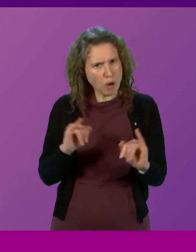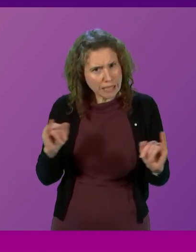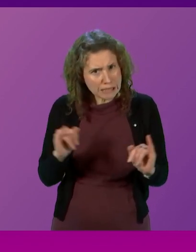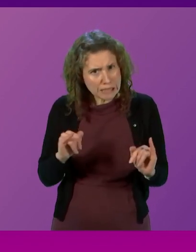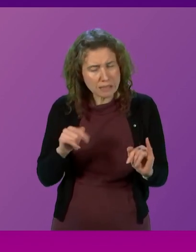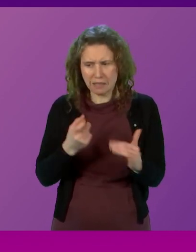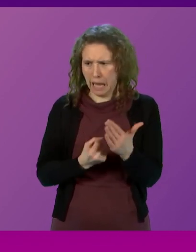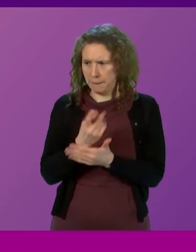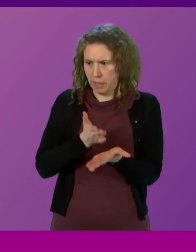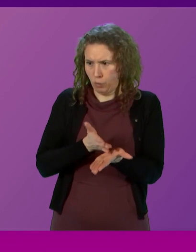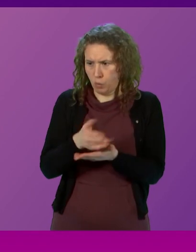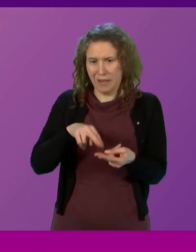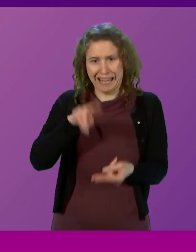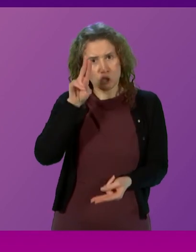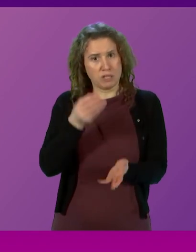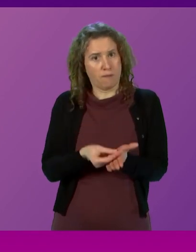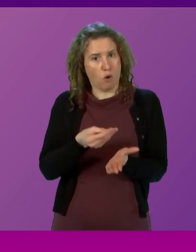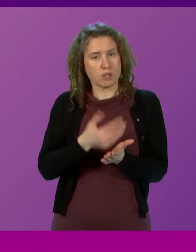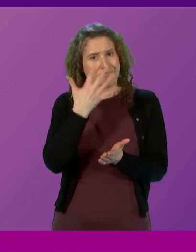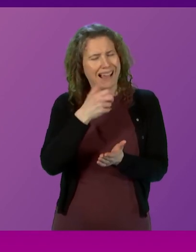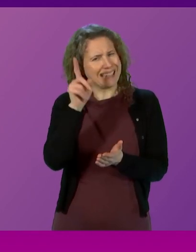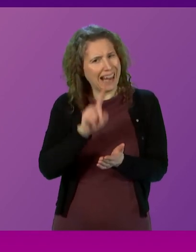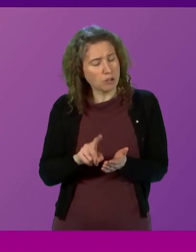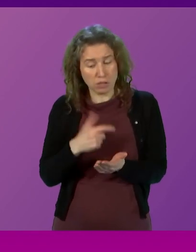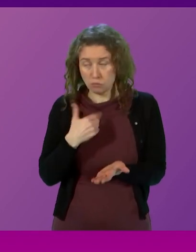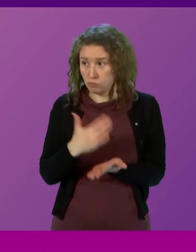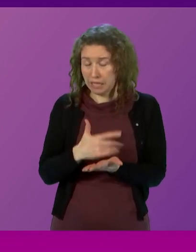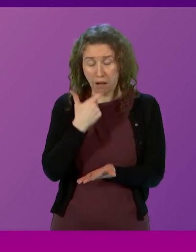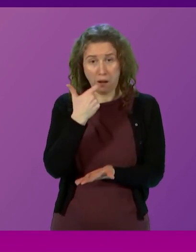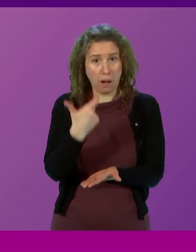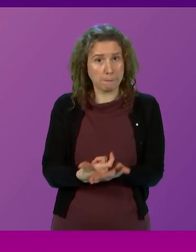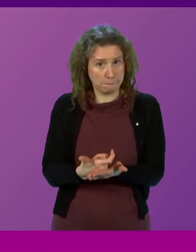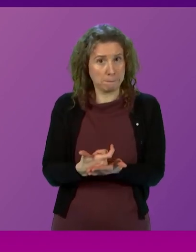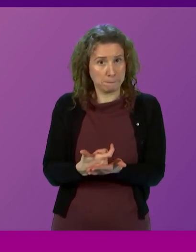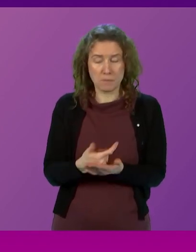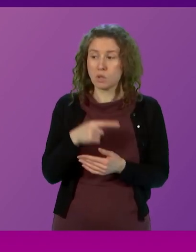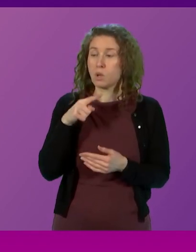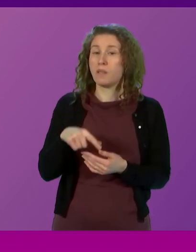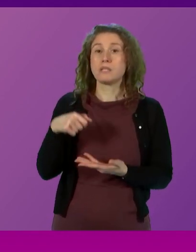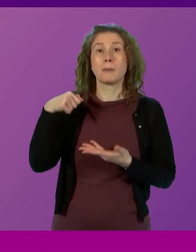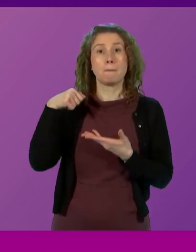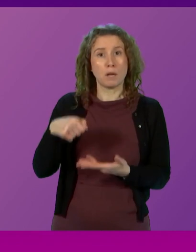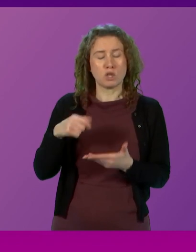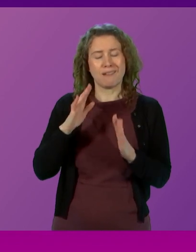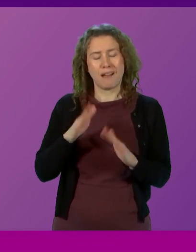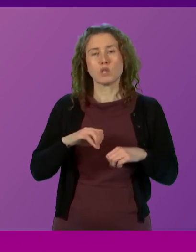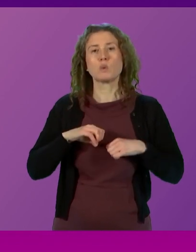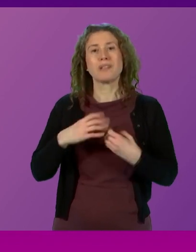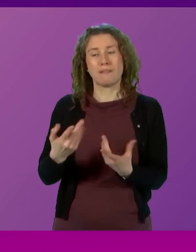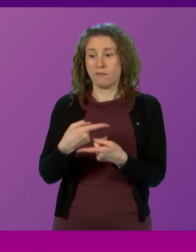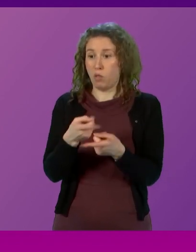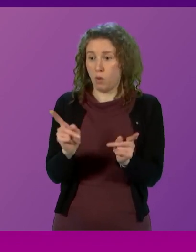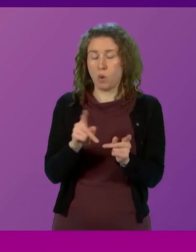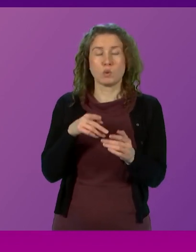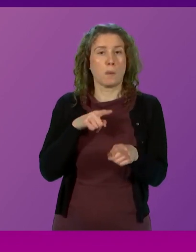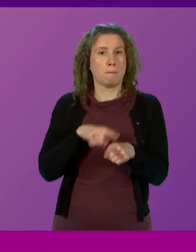by increases in gas and electricity costs. it beggars belief. So this budget must deliver for those in most